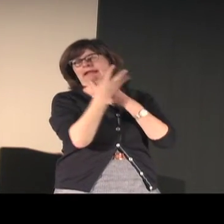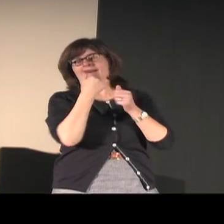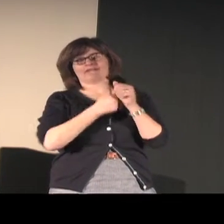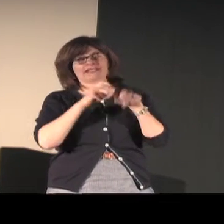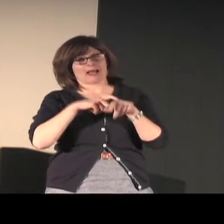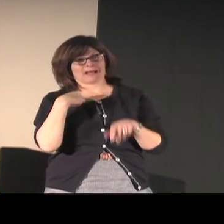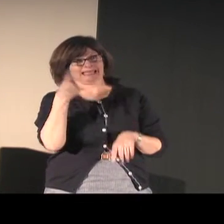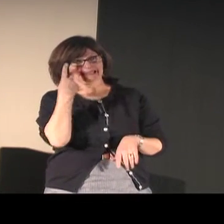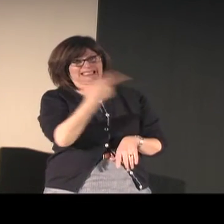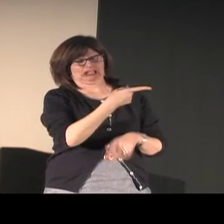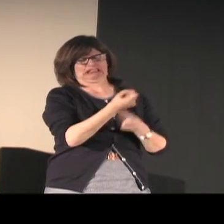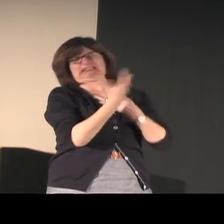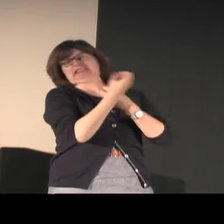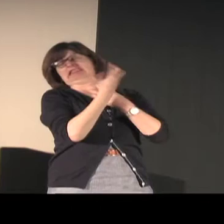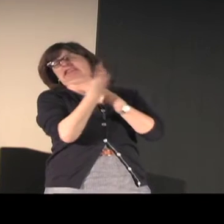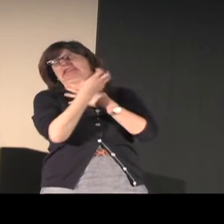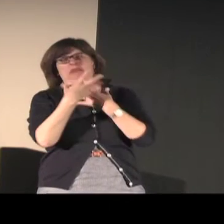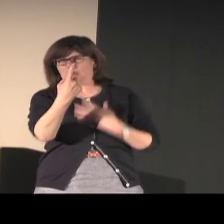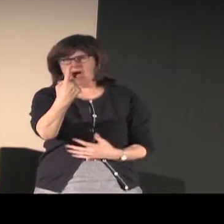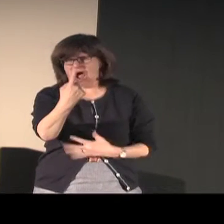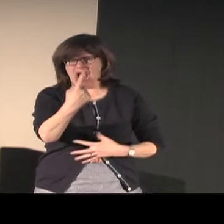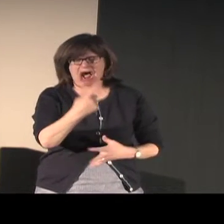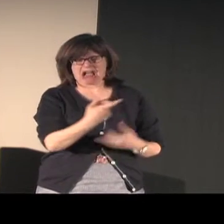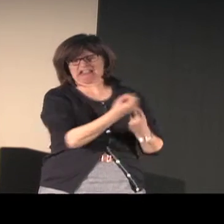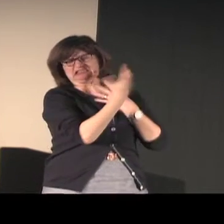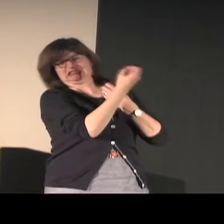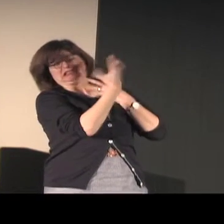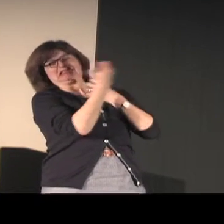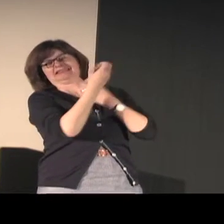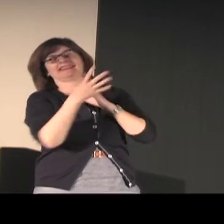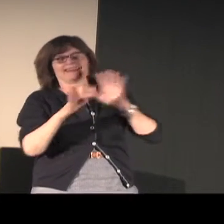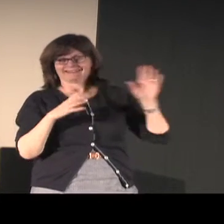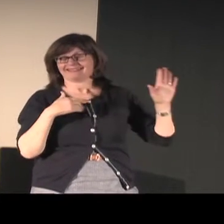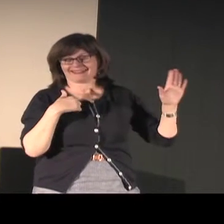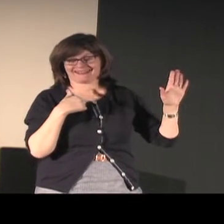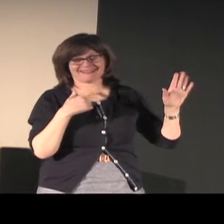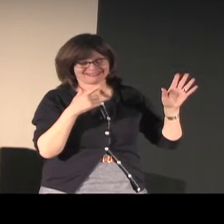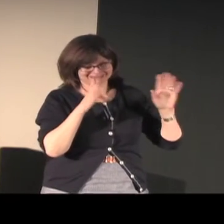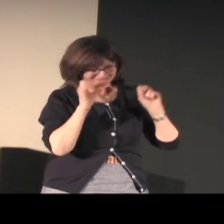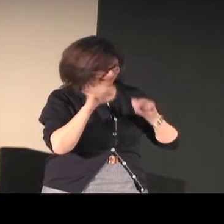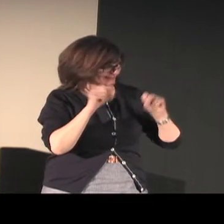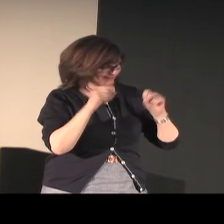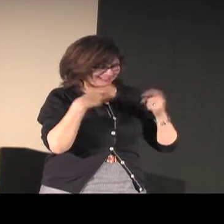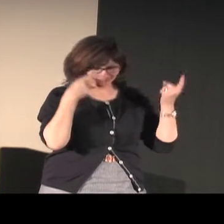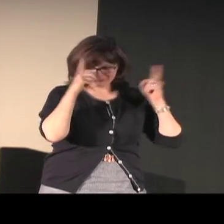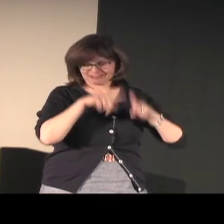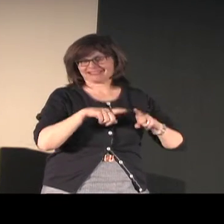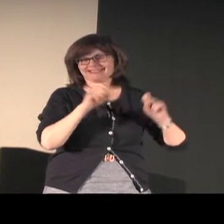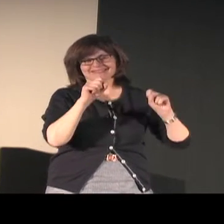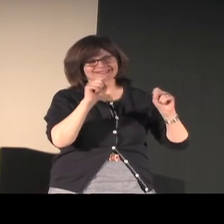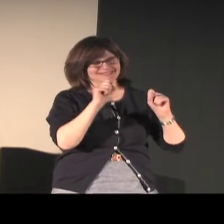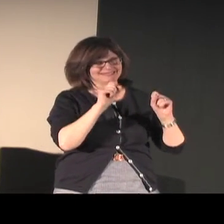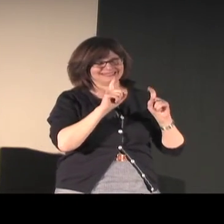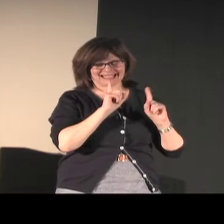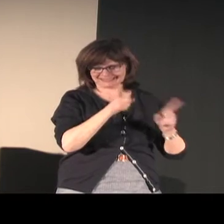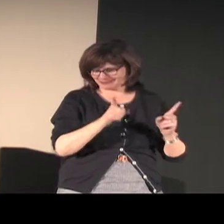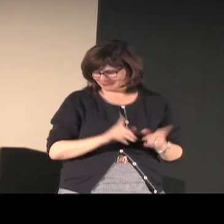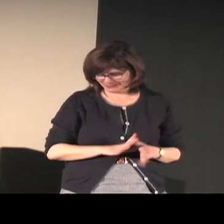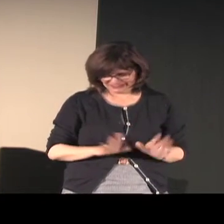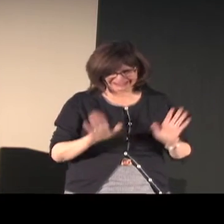You know, so she gave me what for when I told her I only had one child. She couldn't believe it. So, you know, I had to just, right?